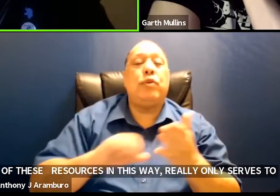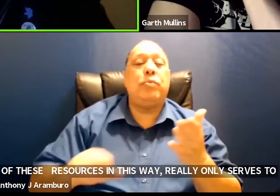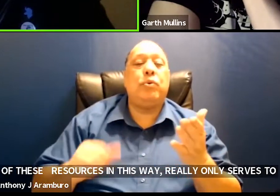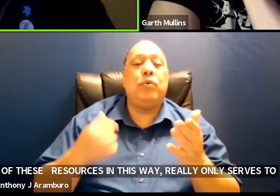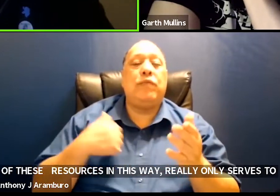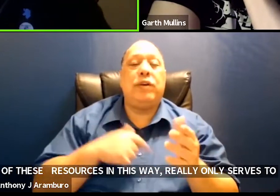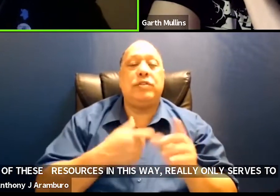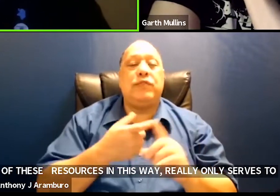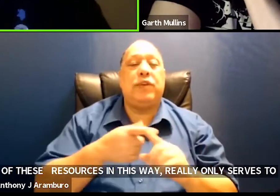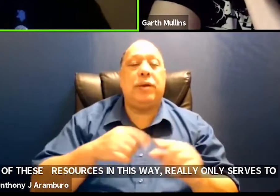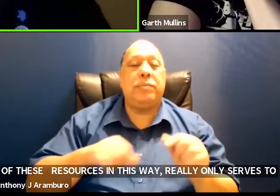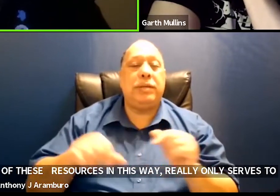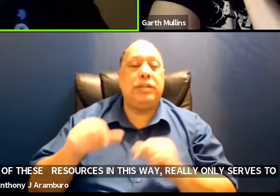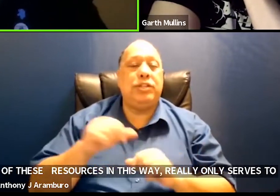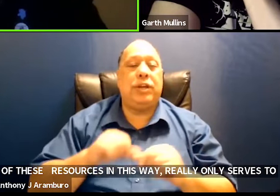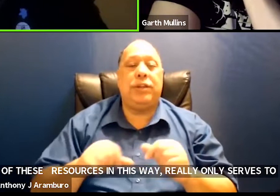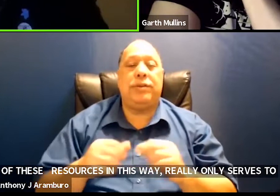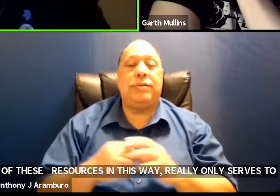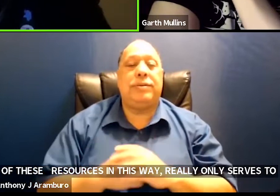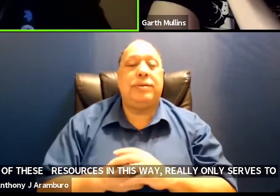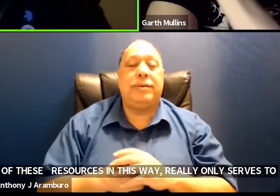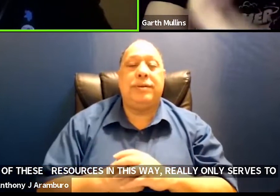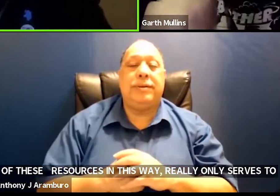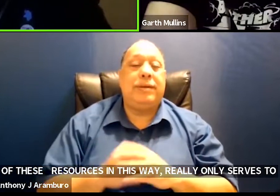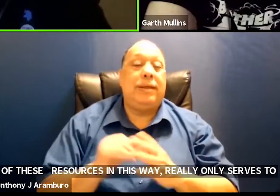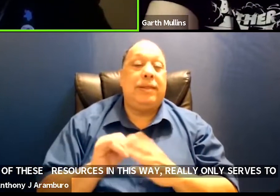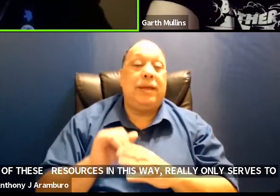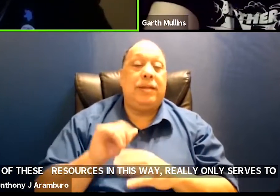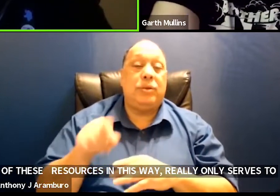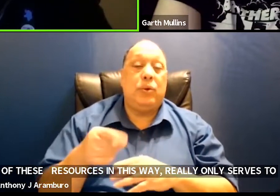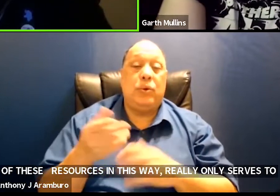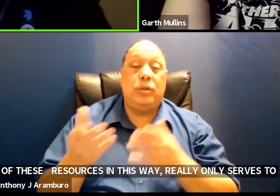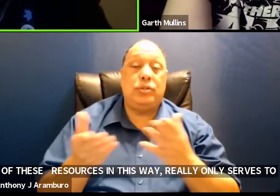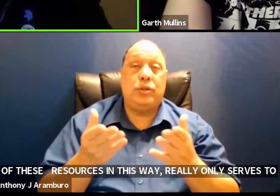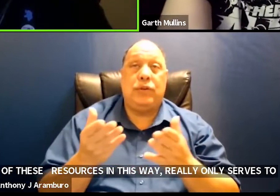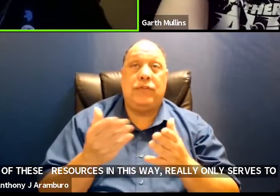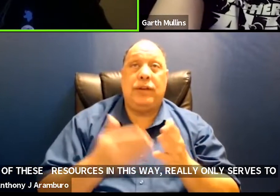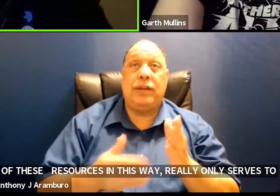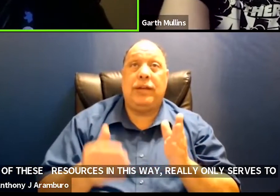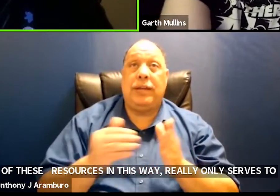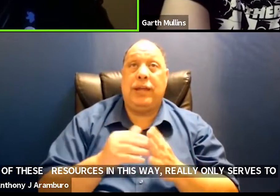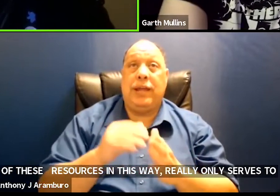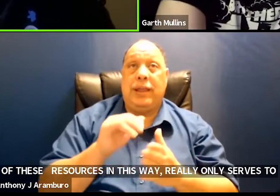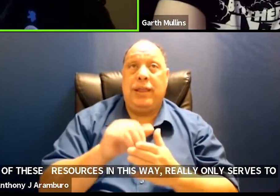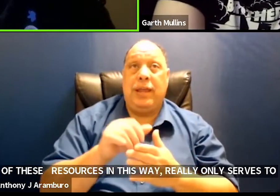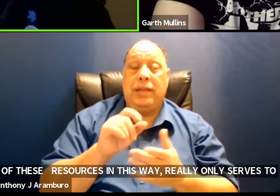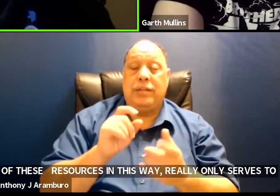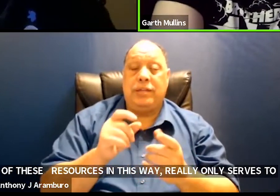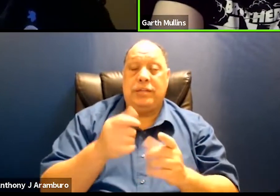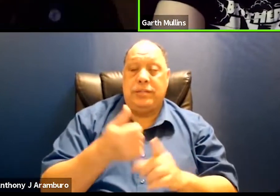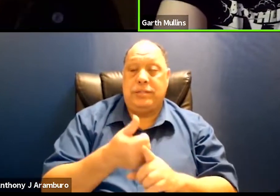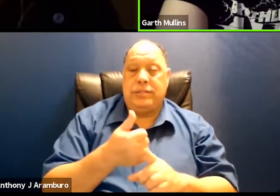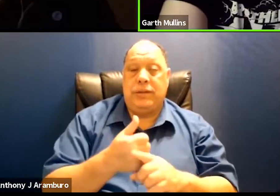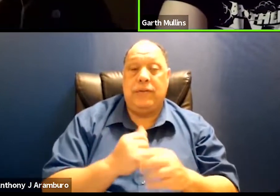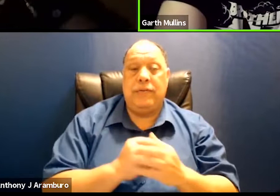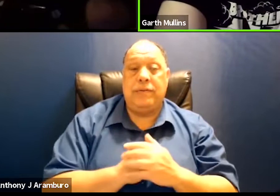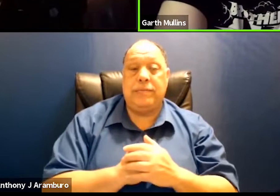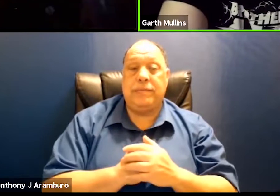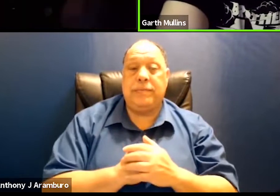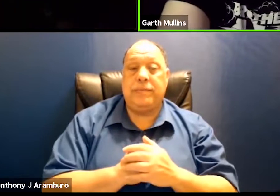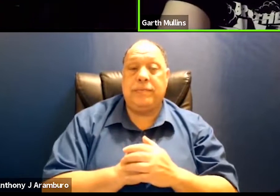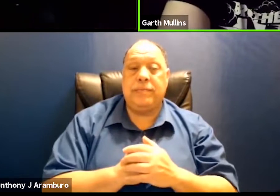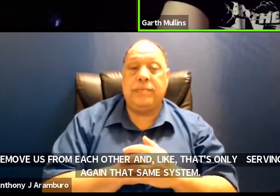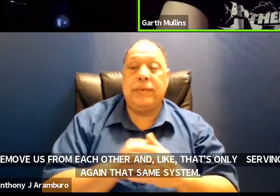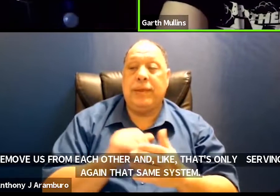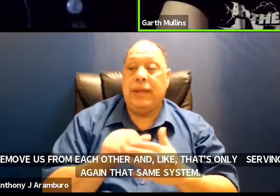like that's that's only serving again that same system the name i was reaching for